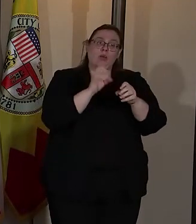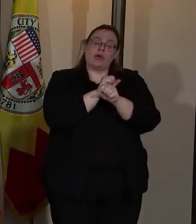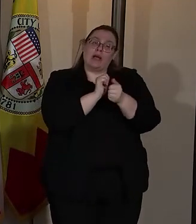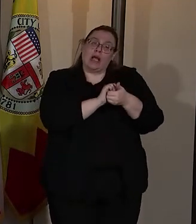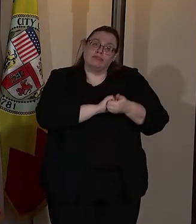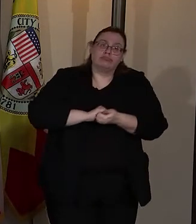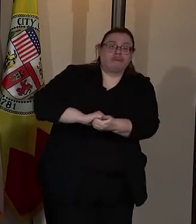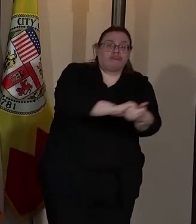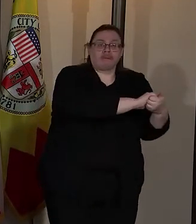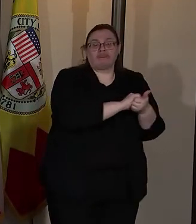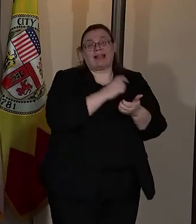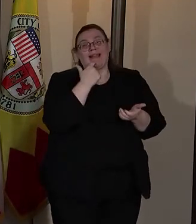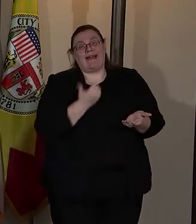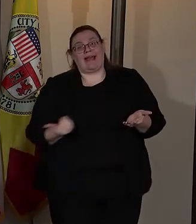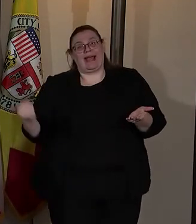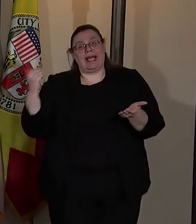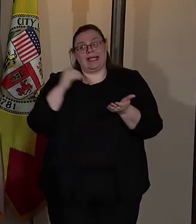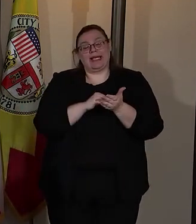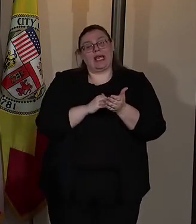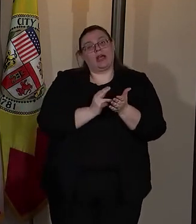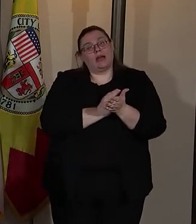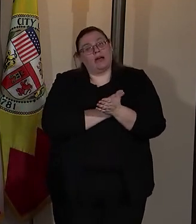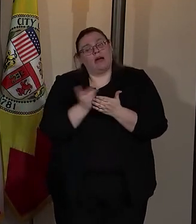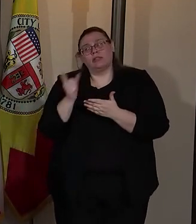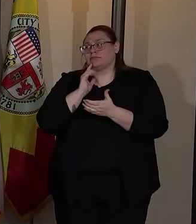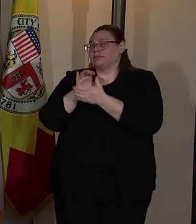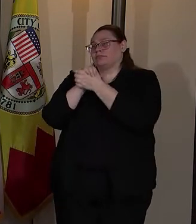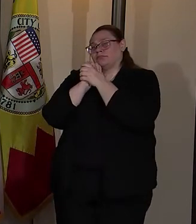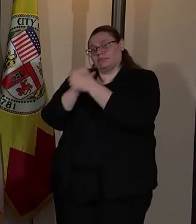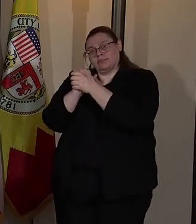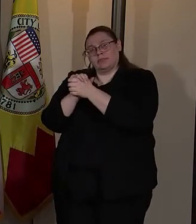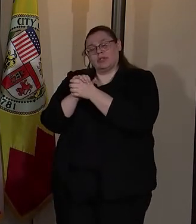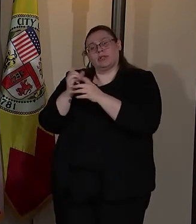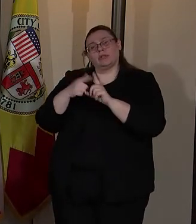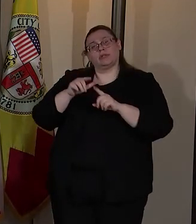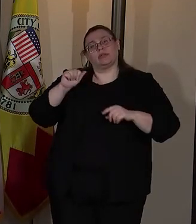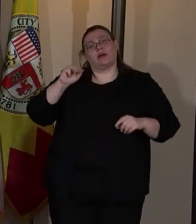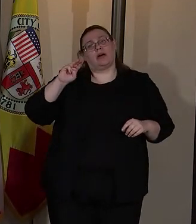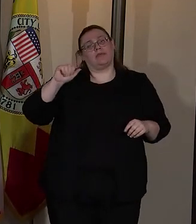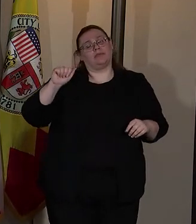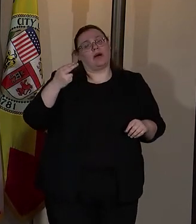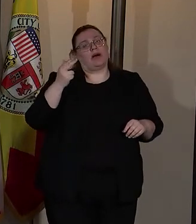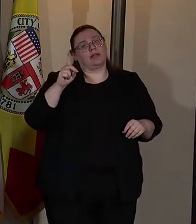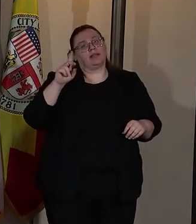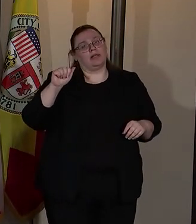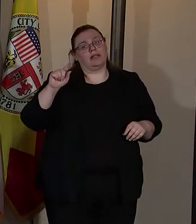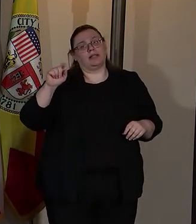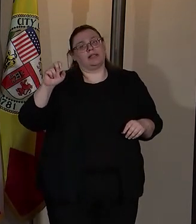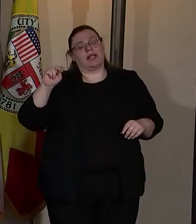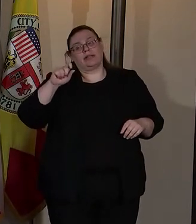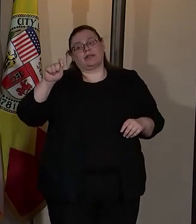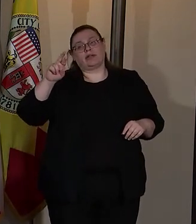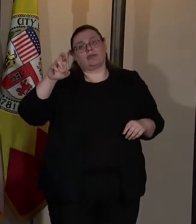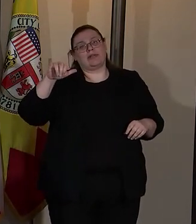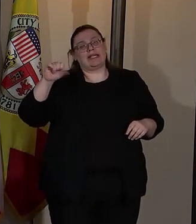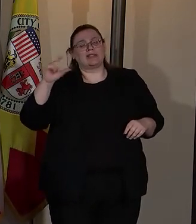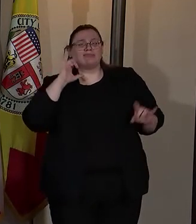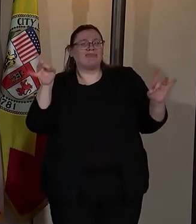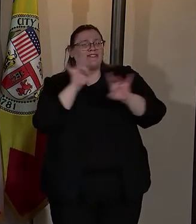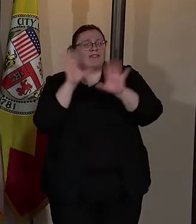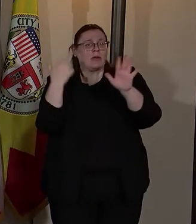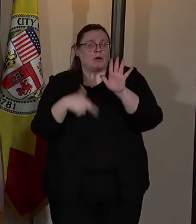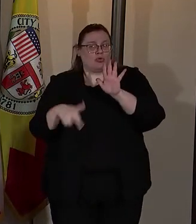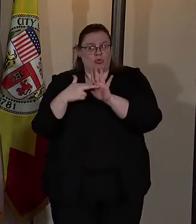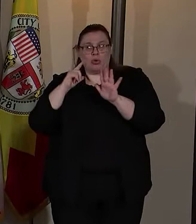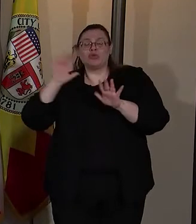And again, I want to give my sincerest congratulations to Amata Tengarides on this phenomenal role that she will